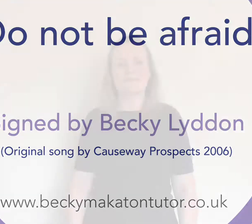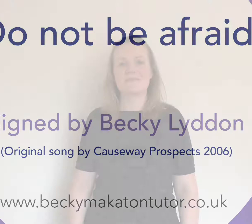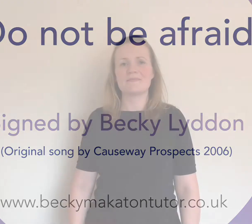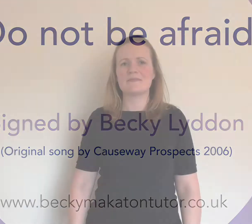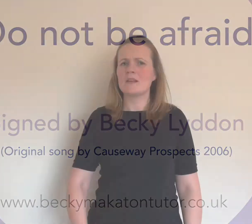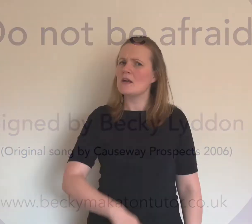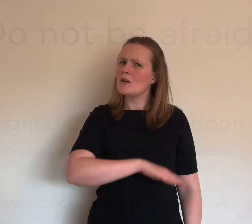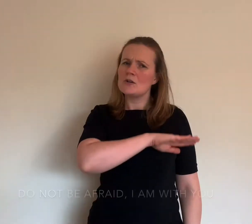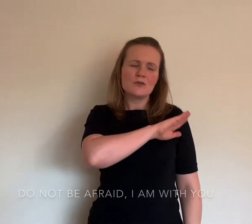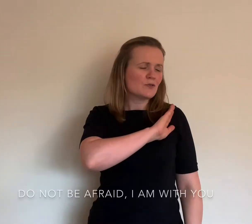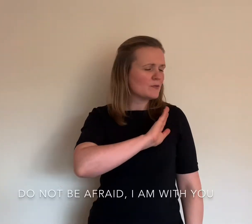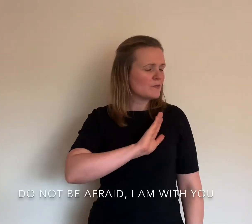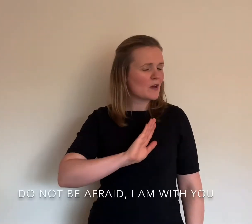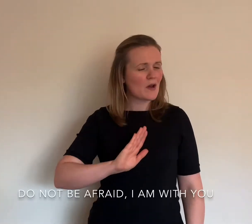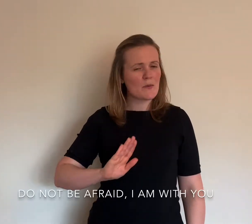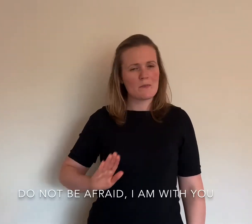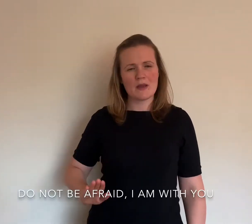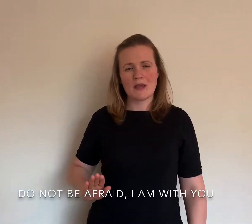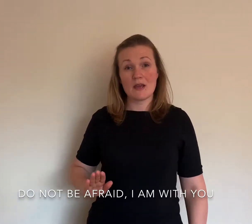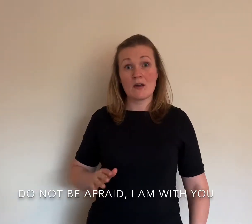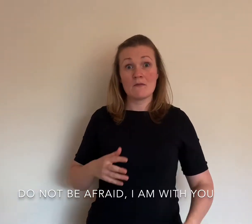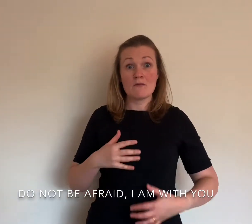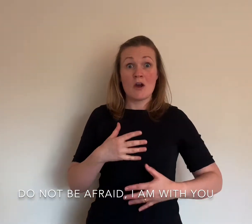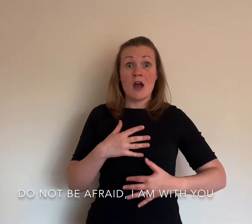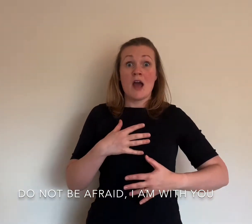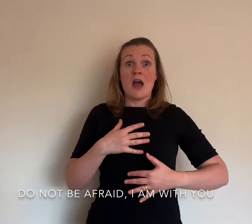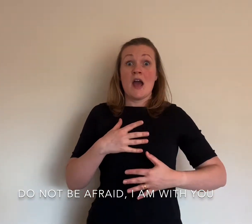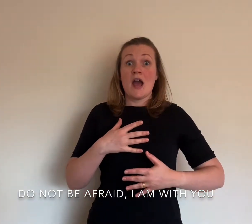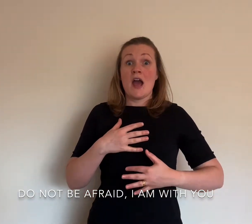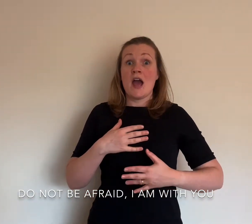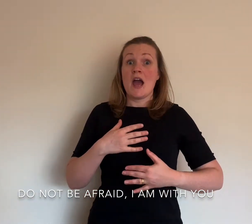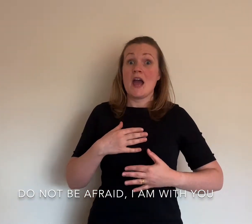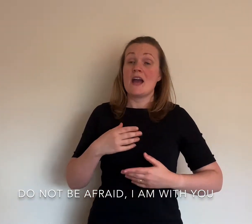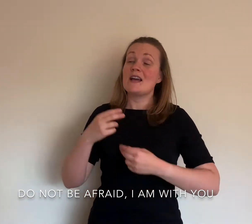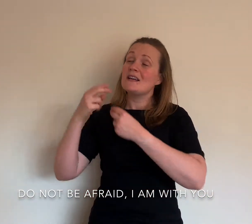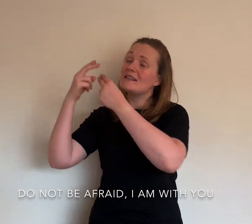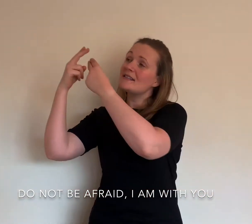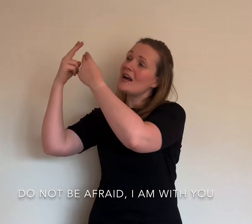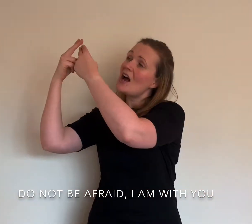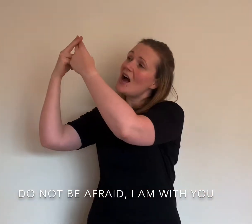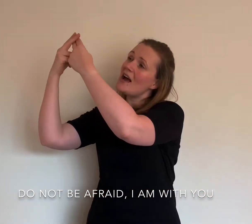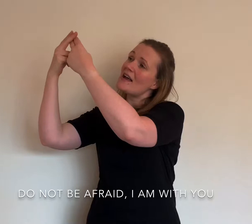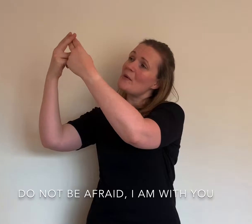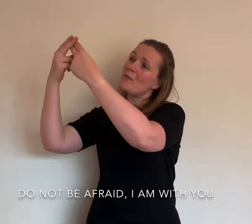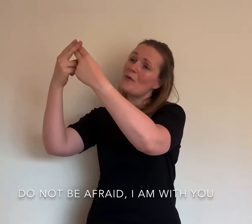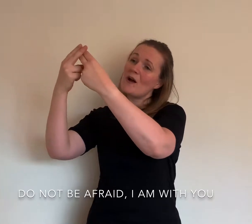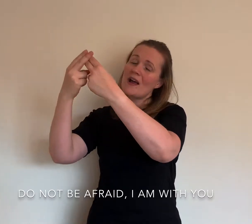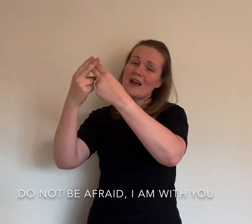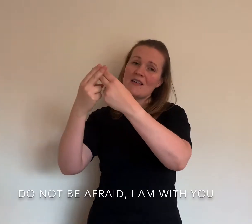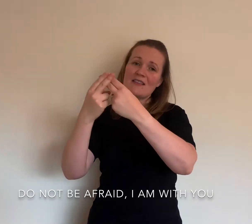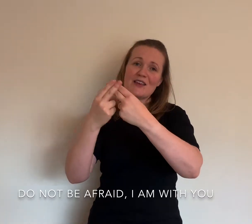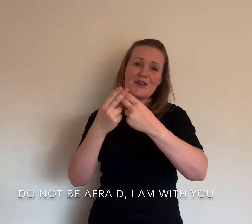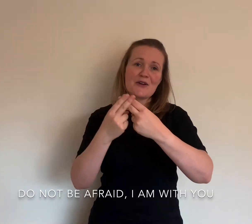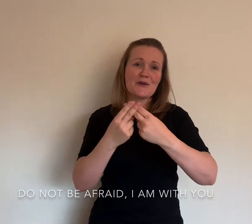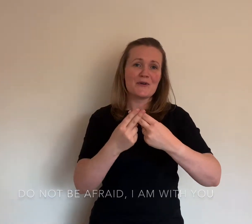Do not be afraid, I am with you,